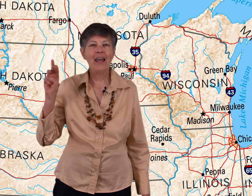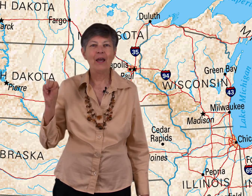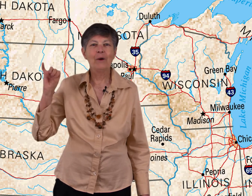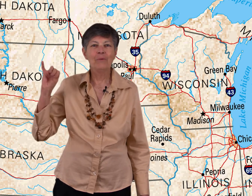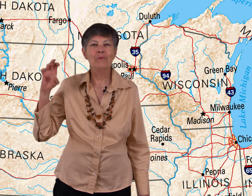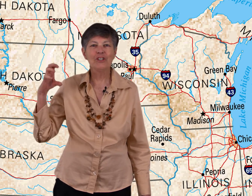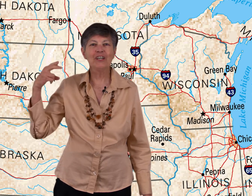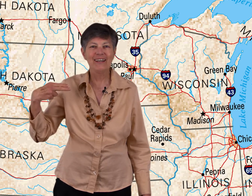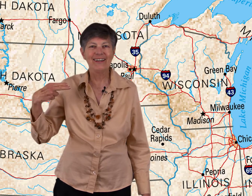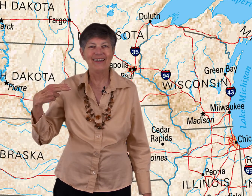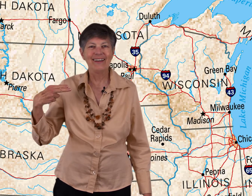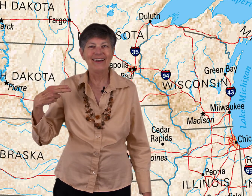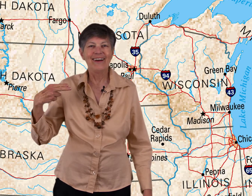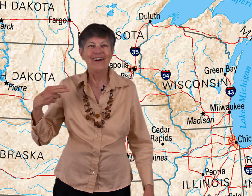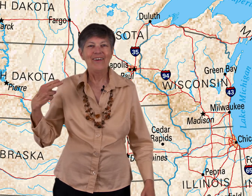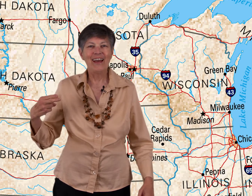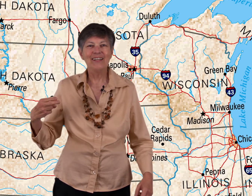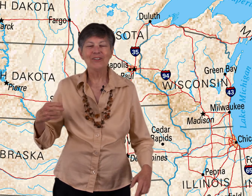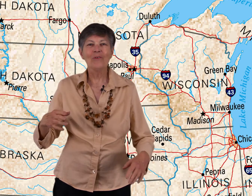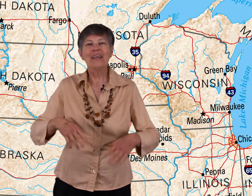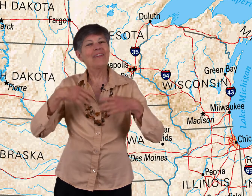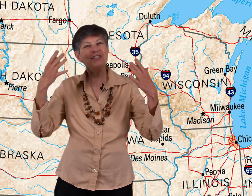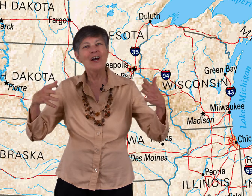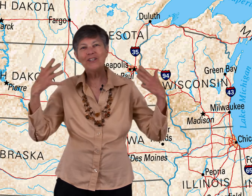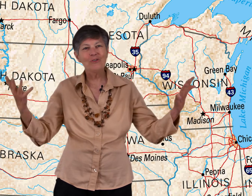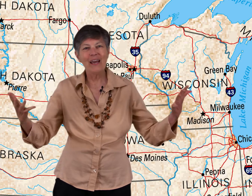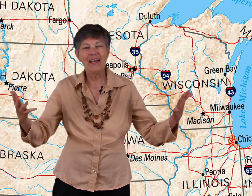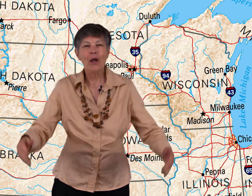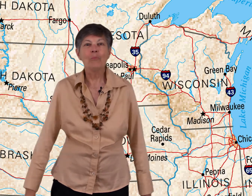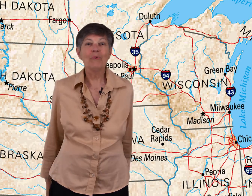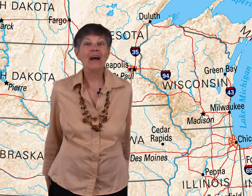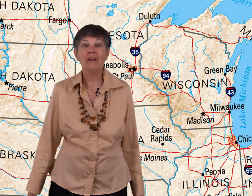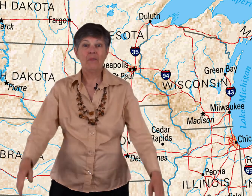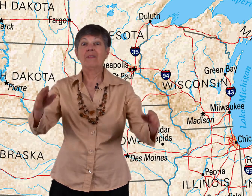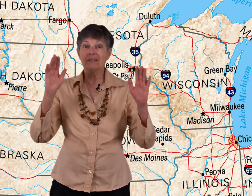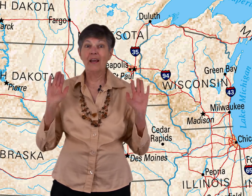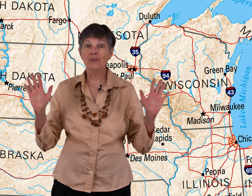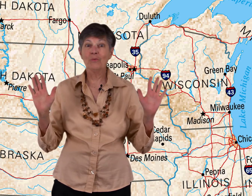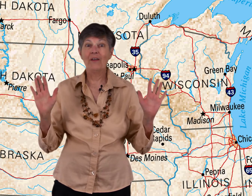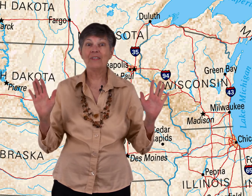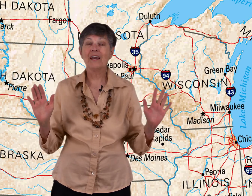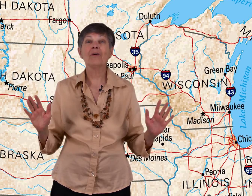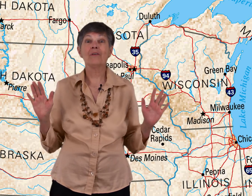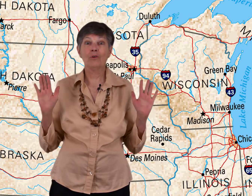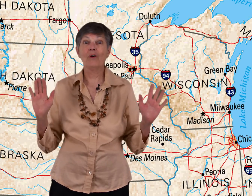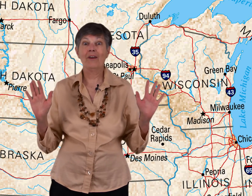Michigan. Okay, so yeah, the song is great, but the sounds around the state are even greater.